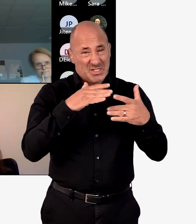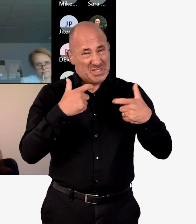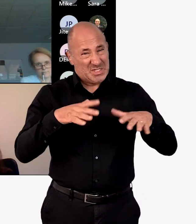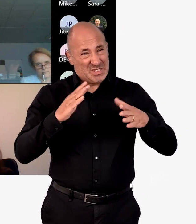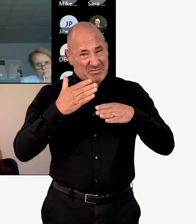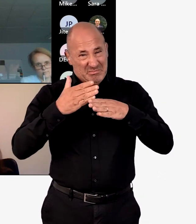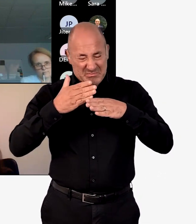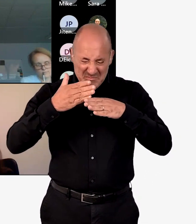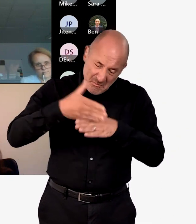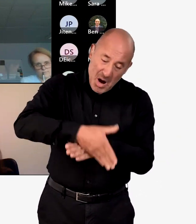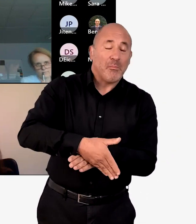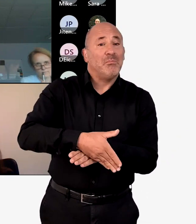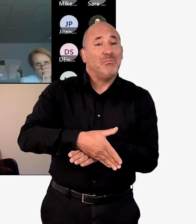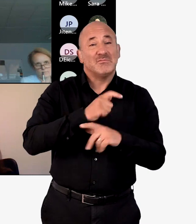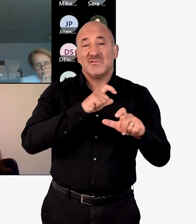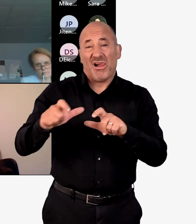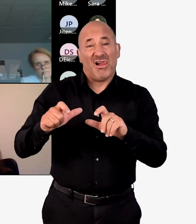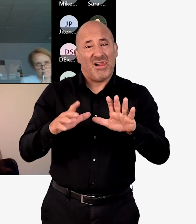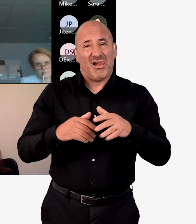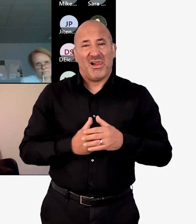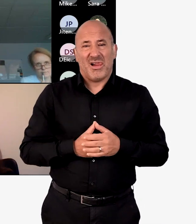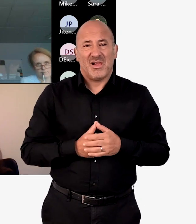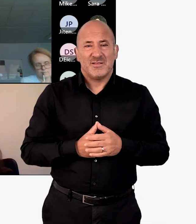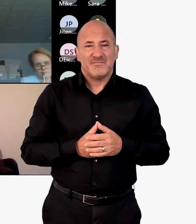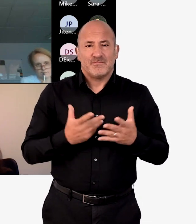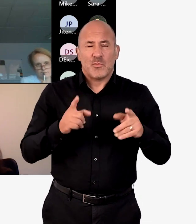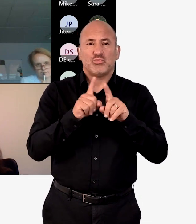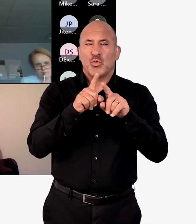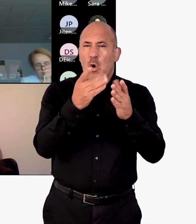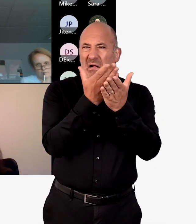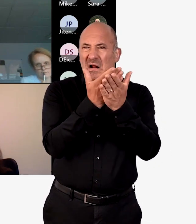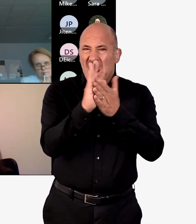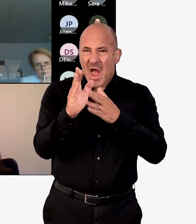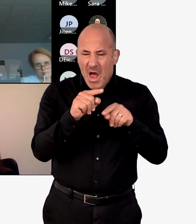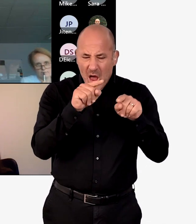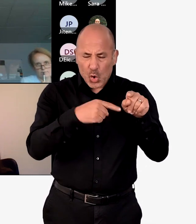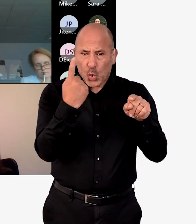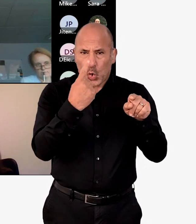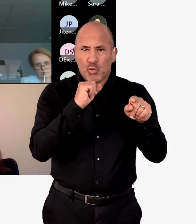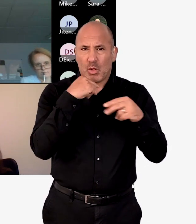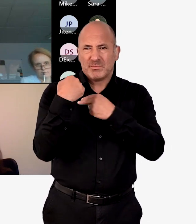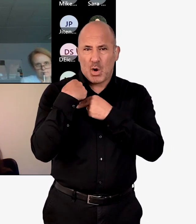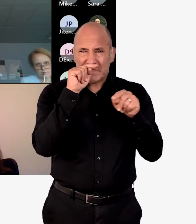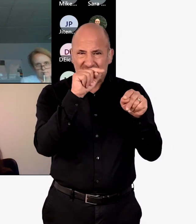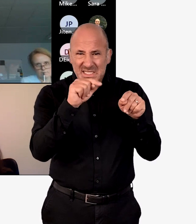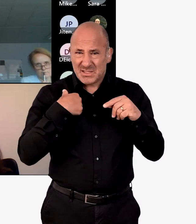Appendix 3, as Karen rightly highlighted, there's a huge amount of work to be done there, and it's not clear who's going to do what.